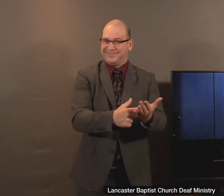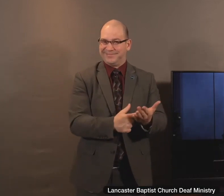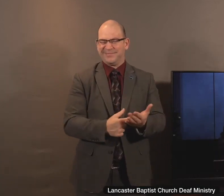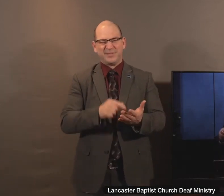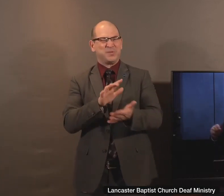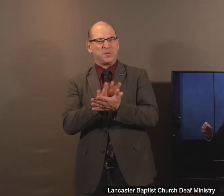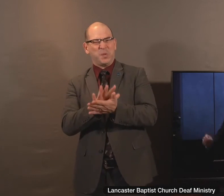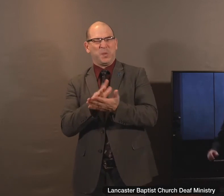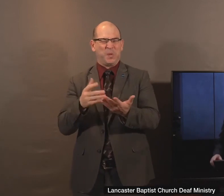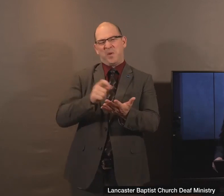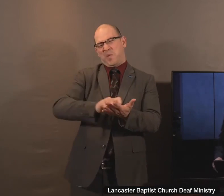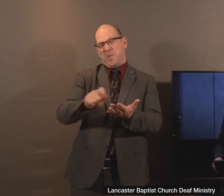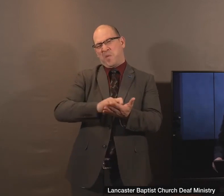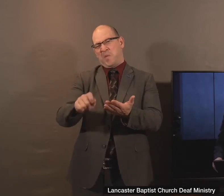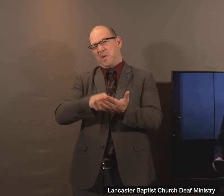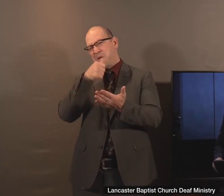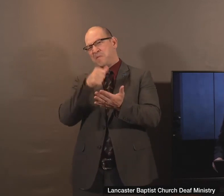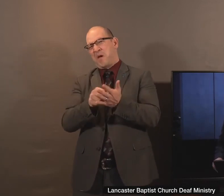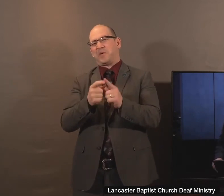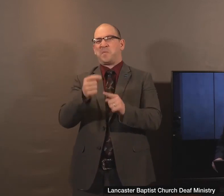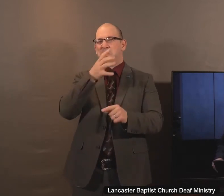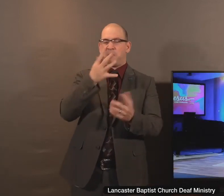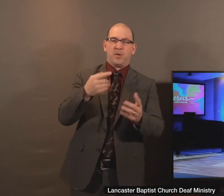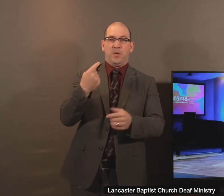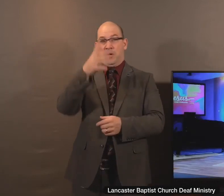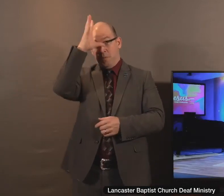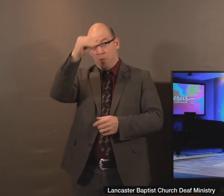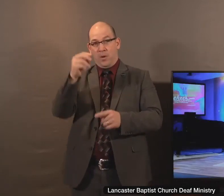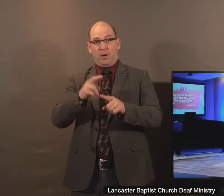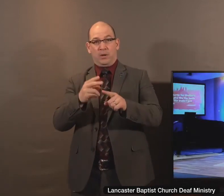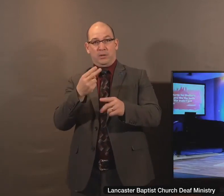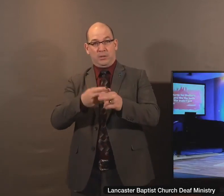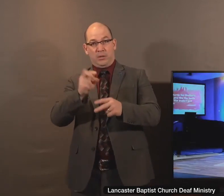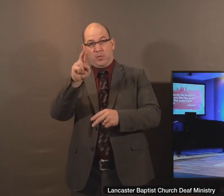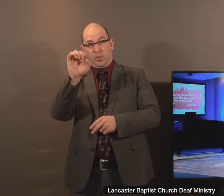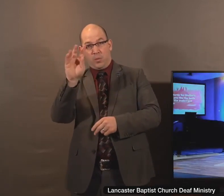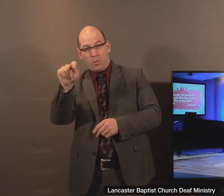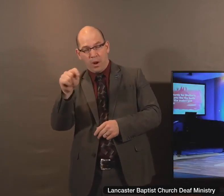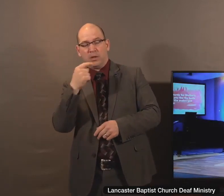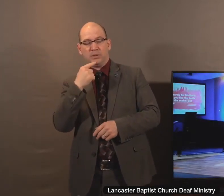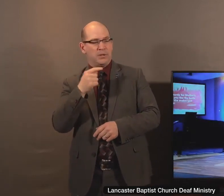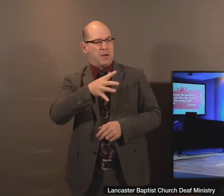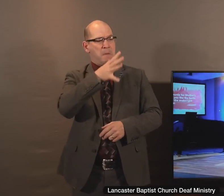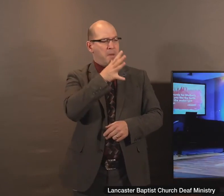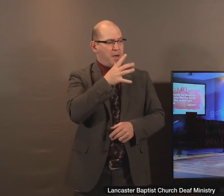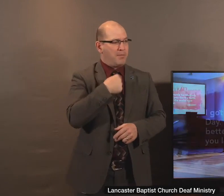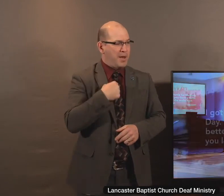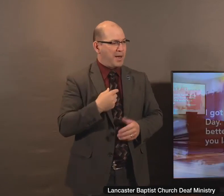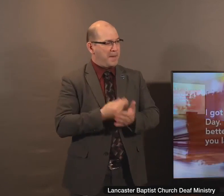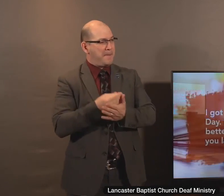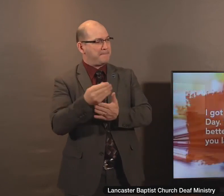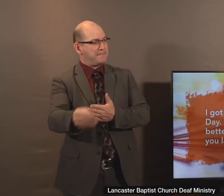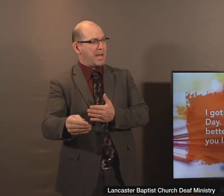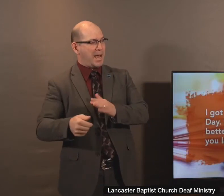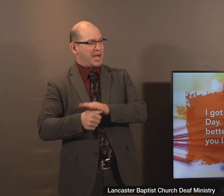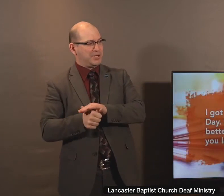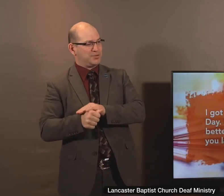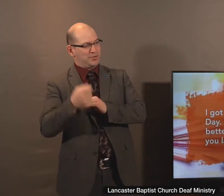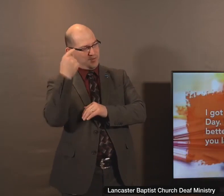and writing out some notes for their mothers. One little boy named Robert, he wrote, he said, Mom, I got you a turtle for Mother's Day. I